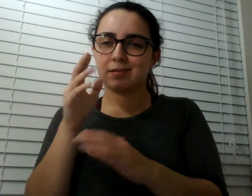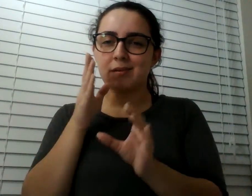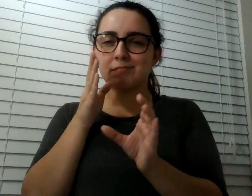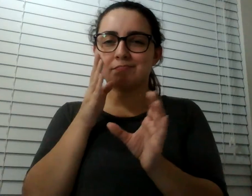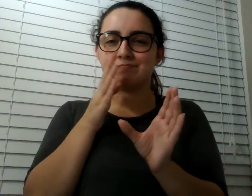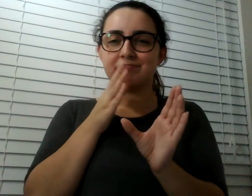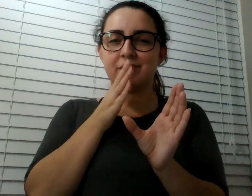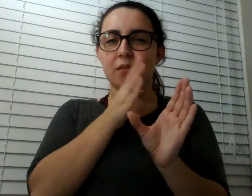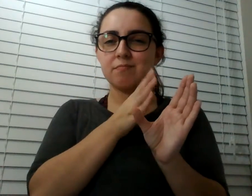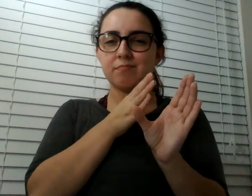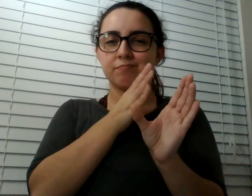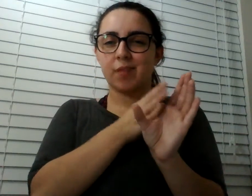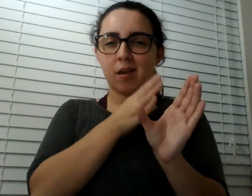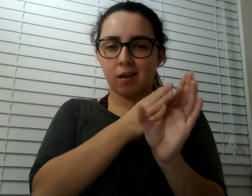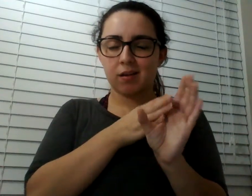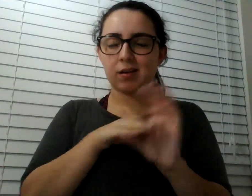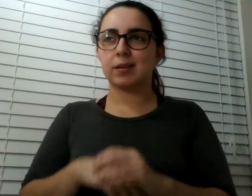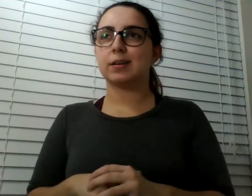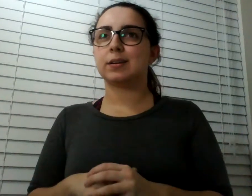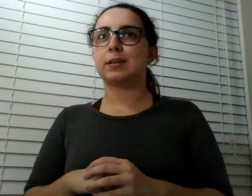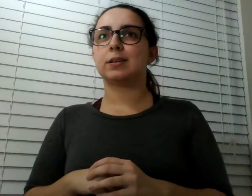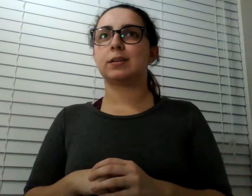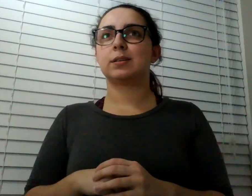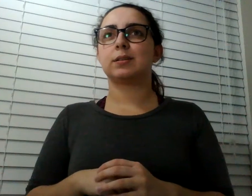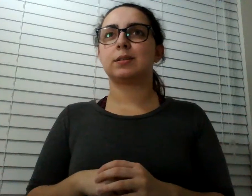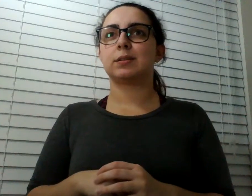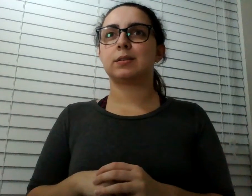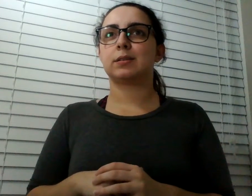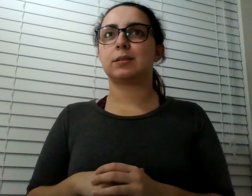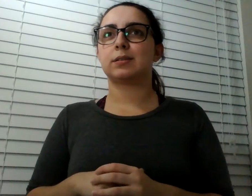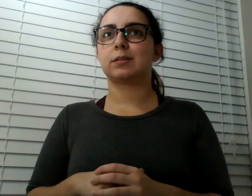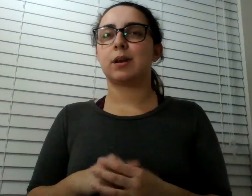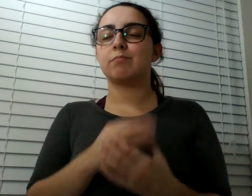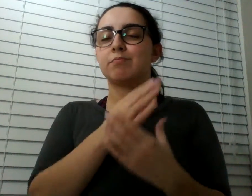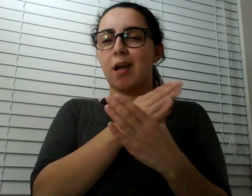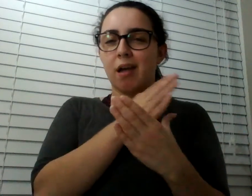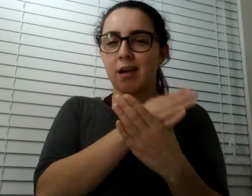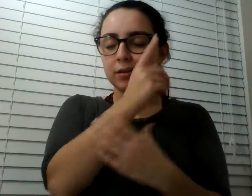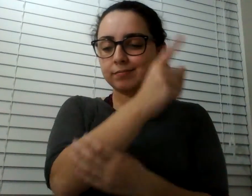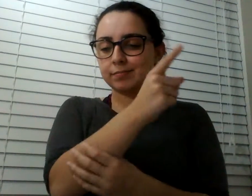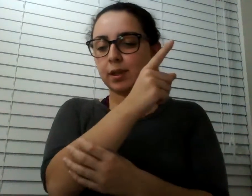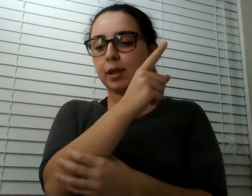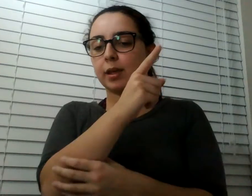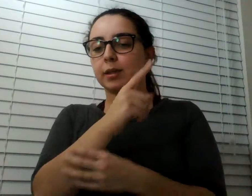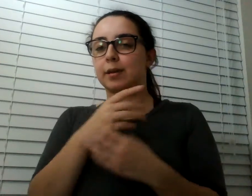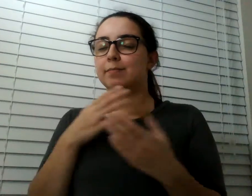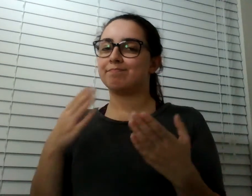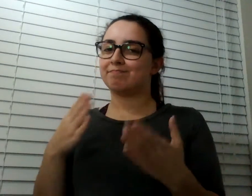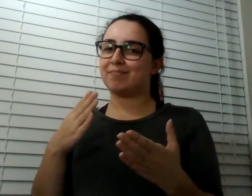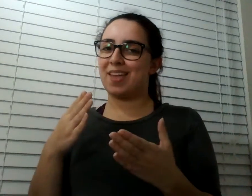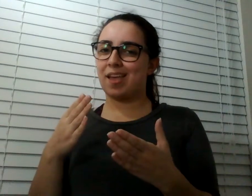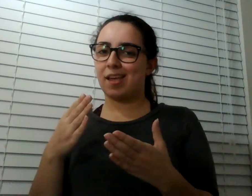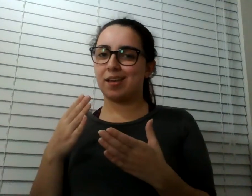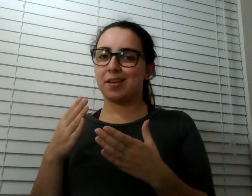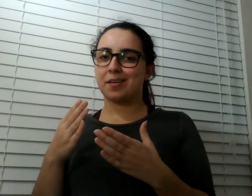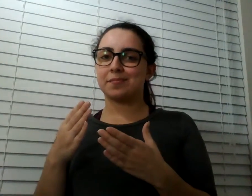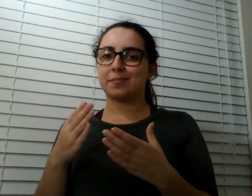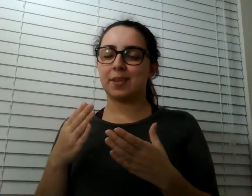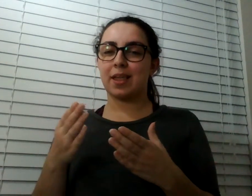Sun's straight overhead. I think they'll end up having to park the kids somewhere. Sure enough, at the end of the six-hour hike. If you